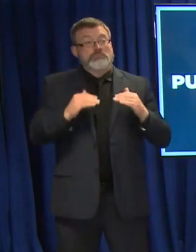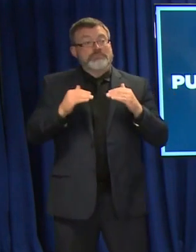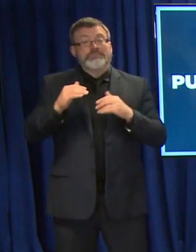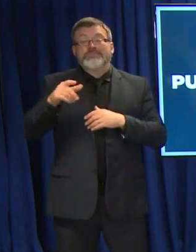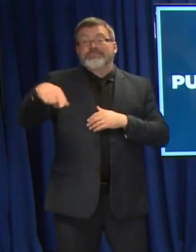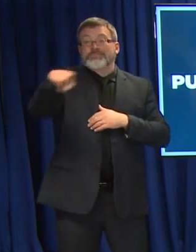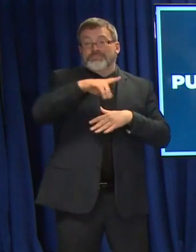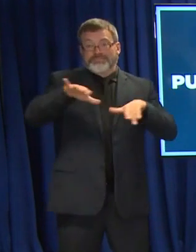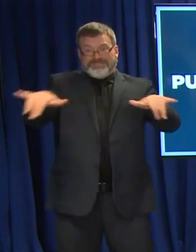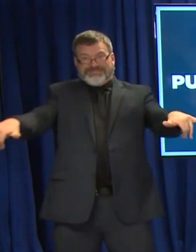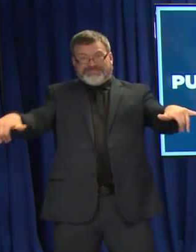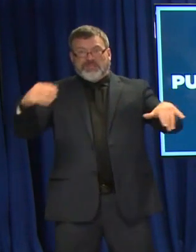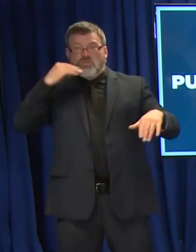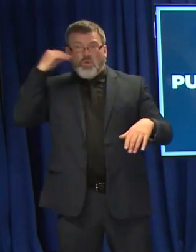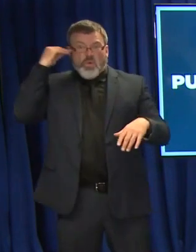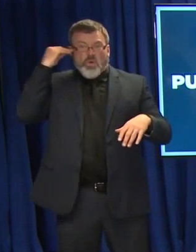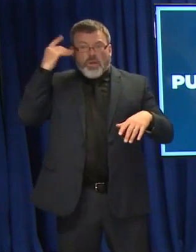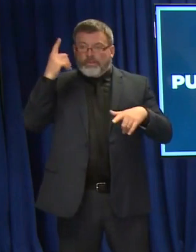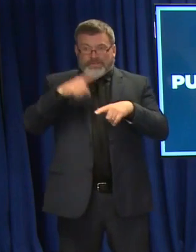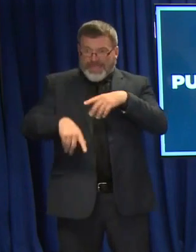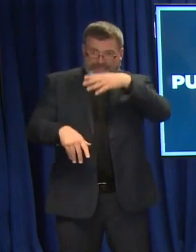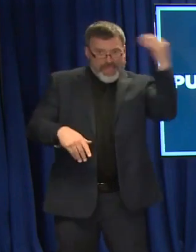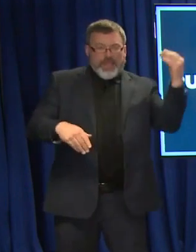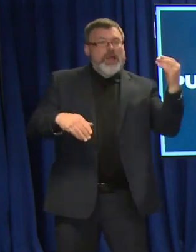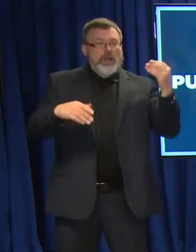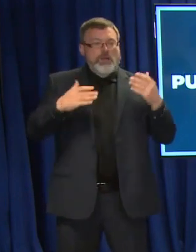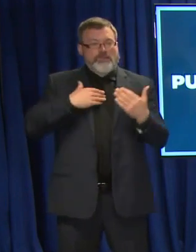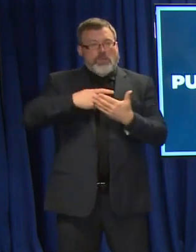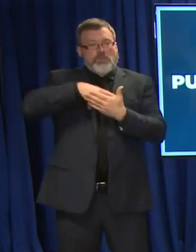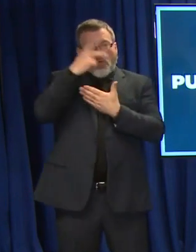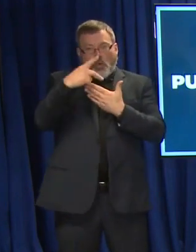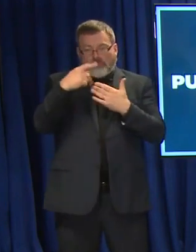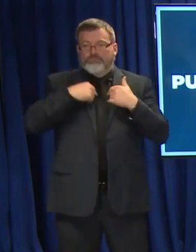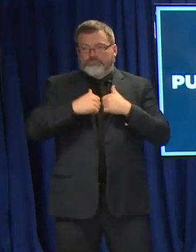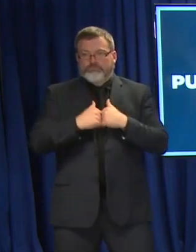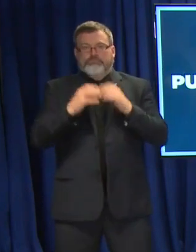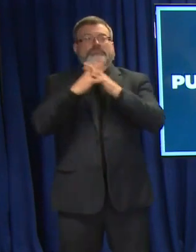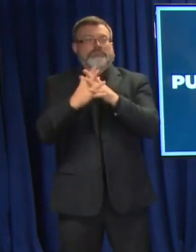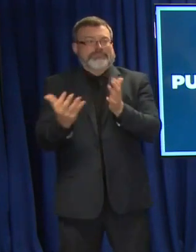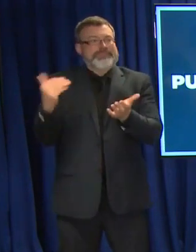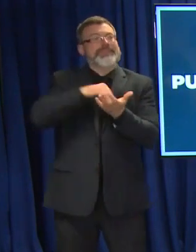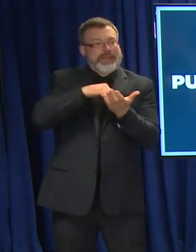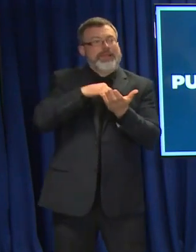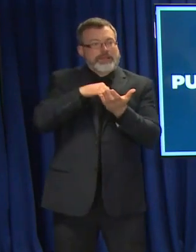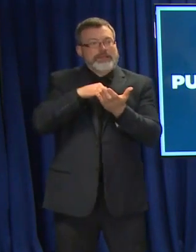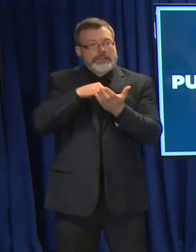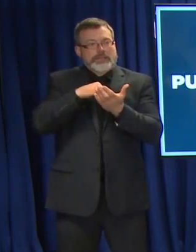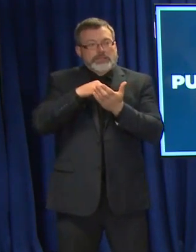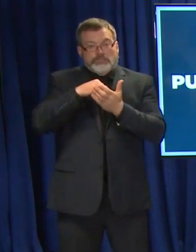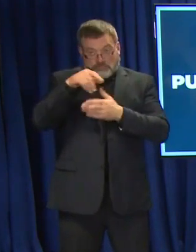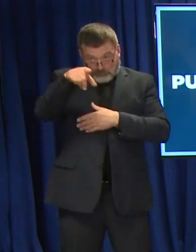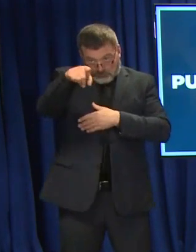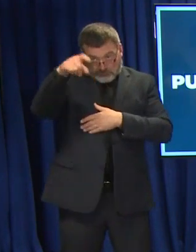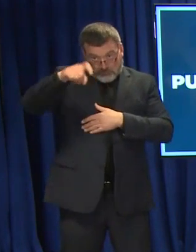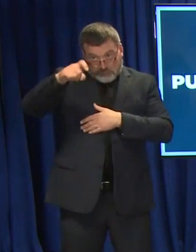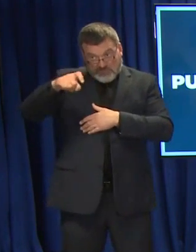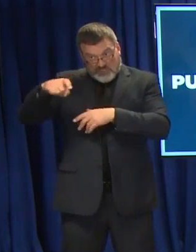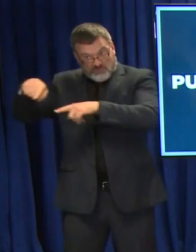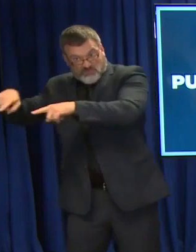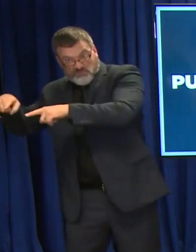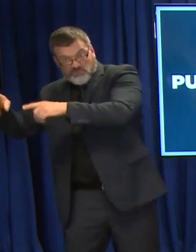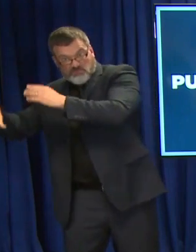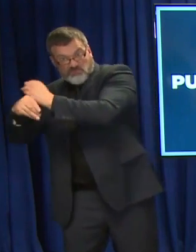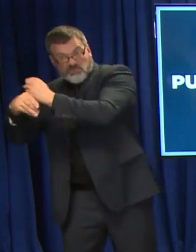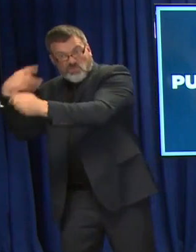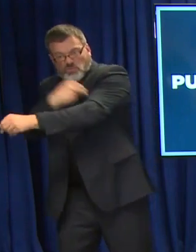Any residents that are unable to leave their home that want a booster shot or even if they're looking to get their initial series, we are ready